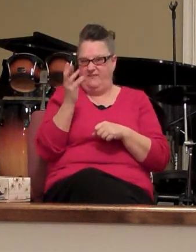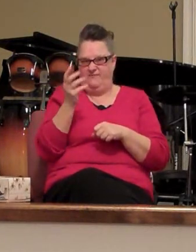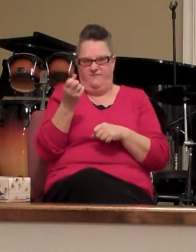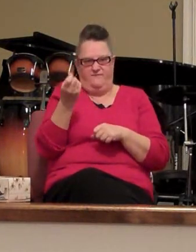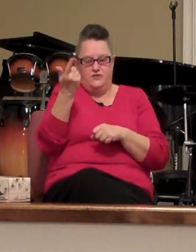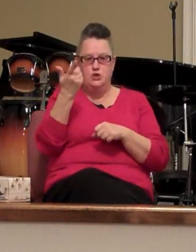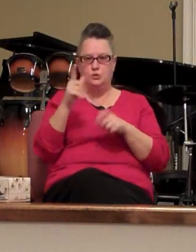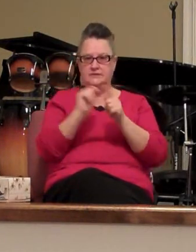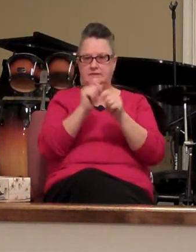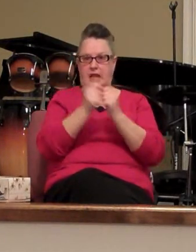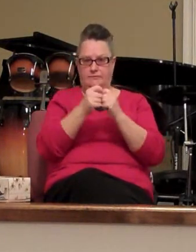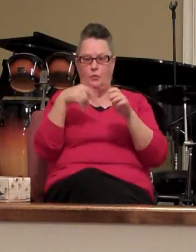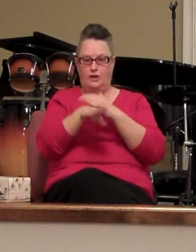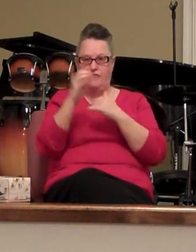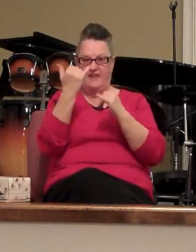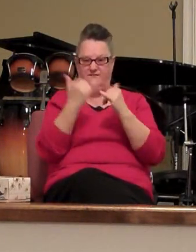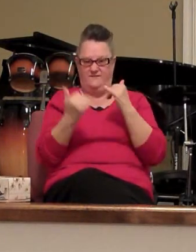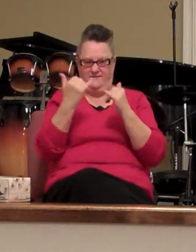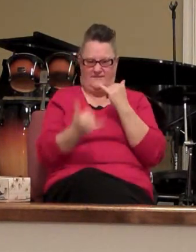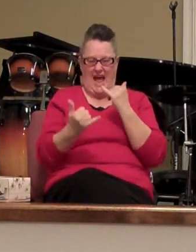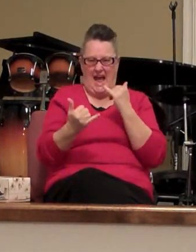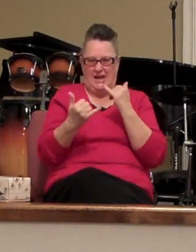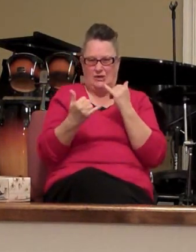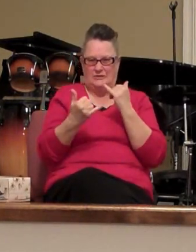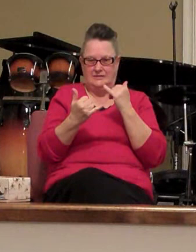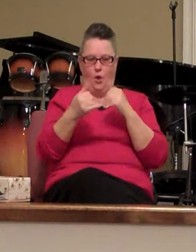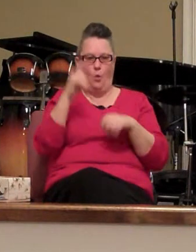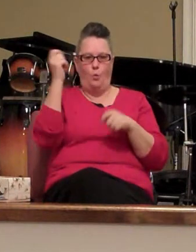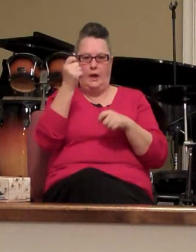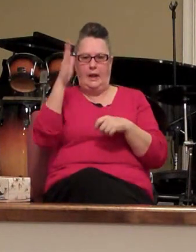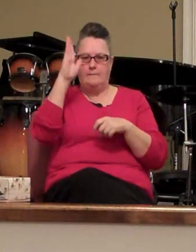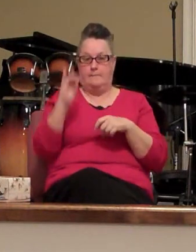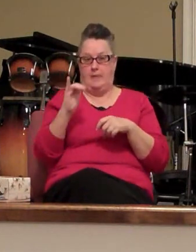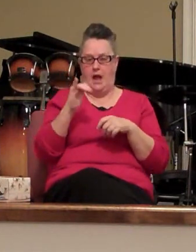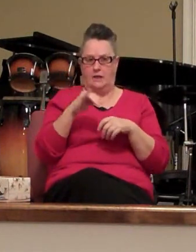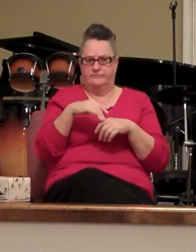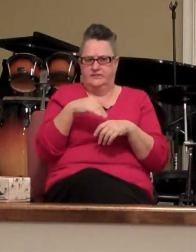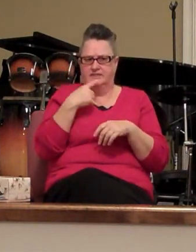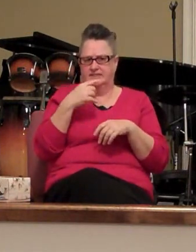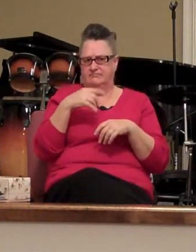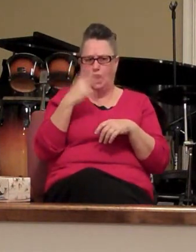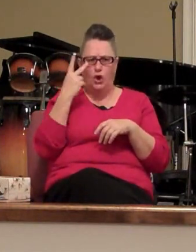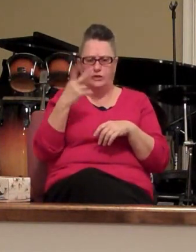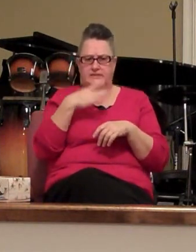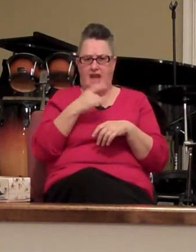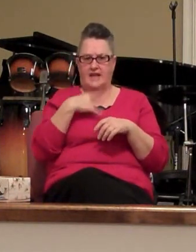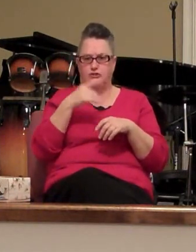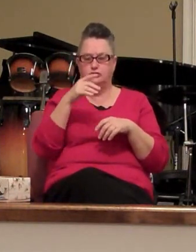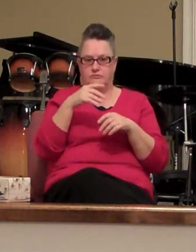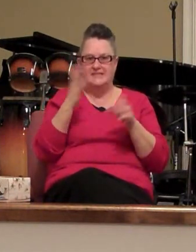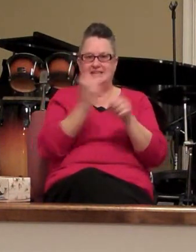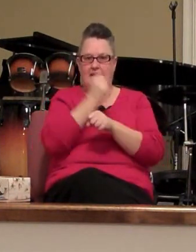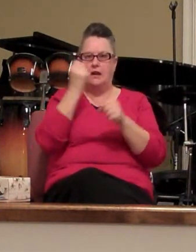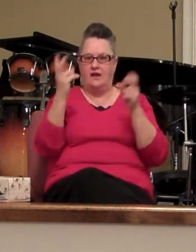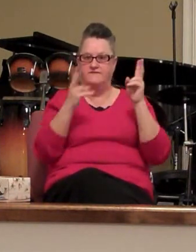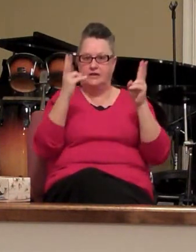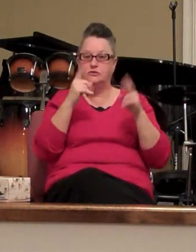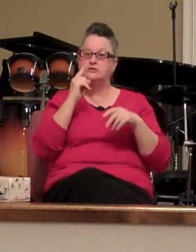their final quarter of play winning by what seemed to be enough to steal a victory so they decided to